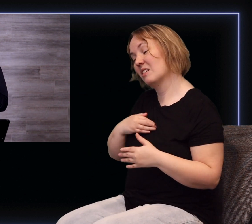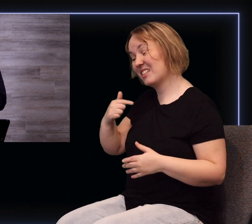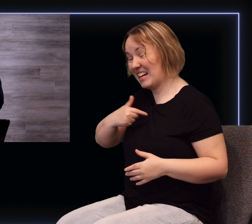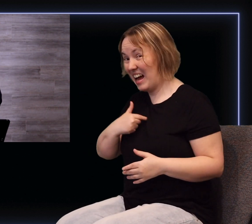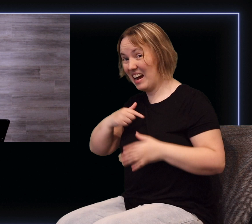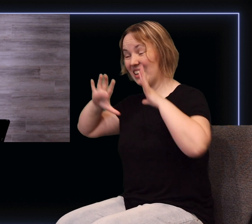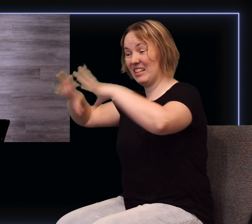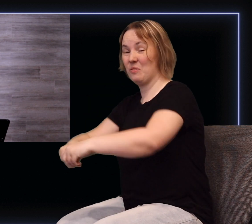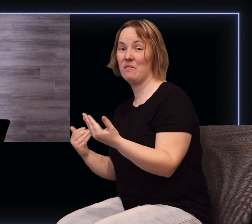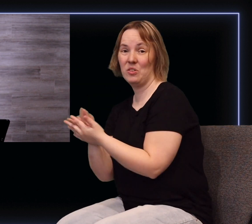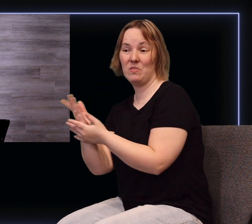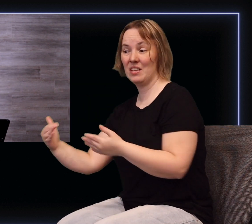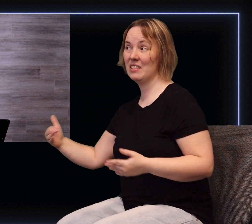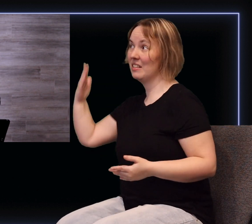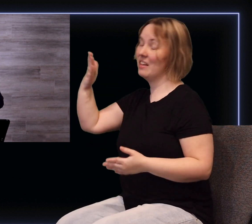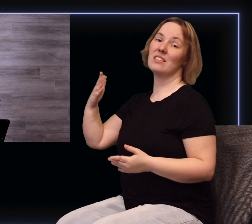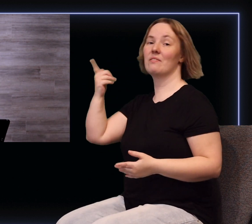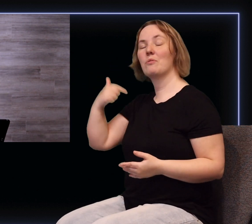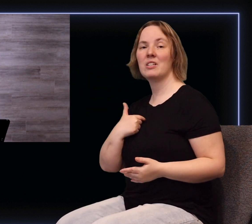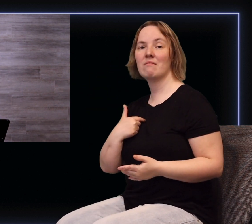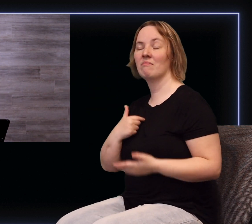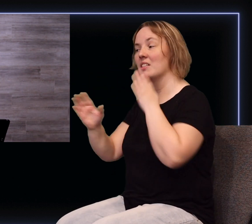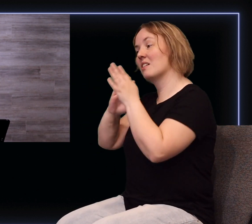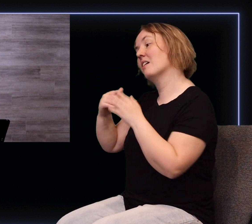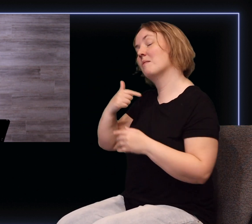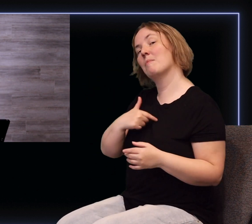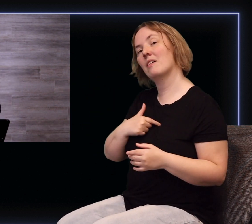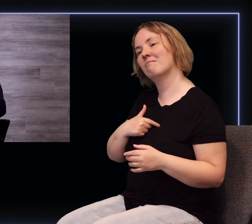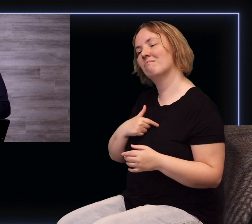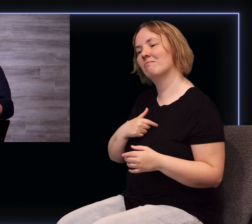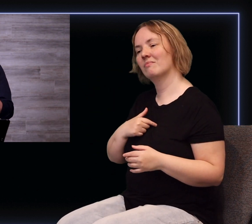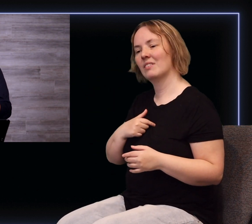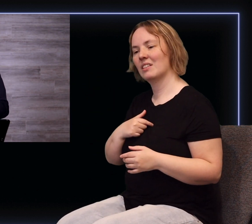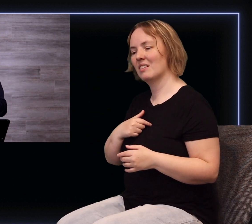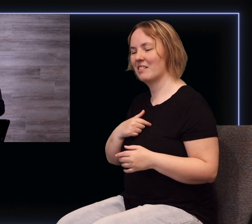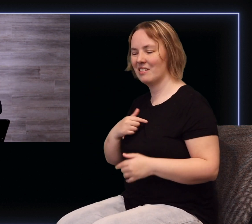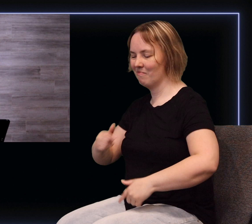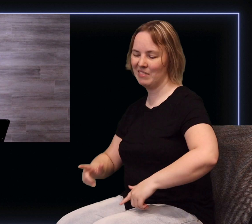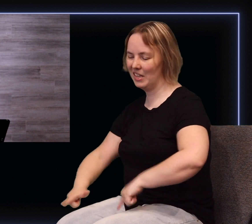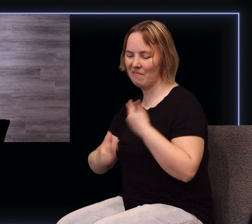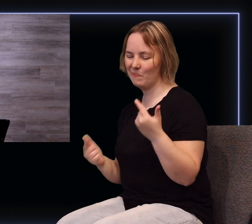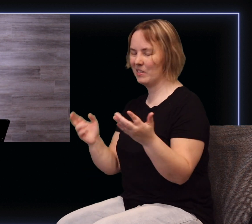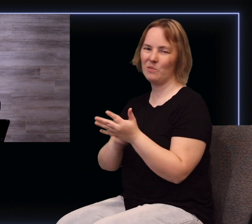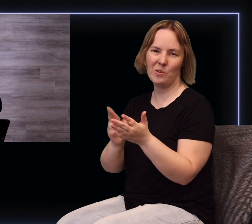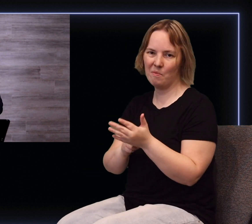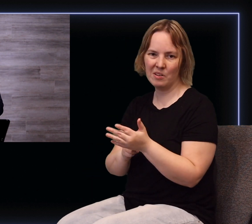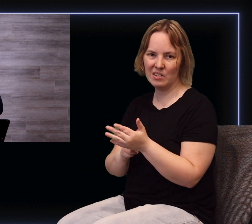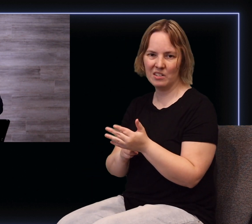lay hold of new things that he has for me that he's speaking to me about rather than my life just being a repetition, a